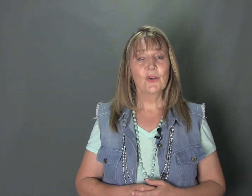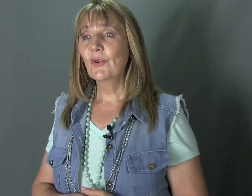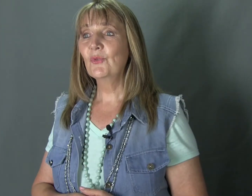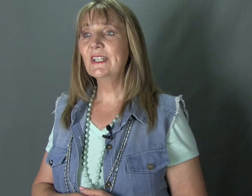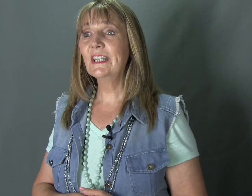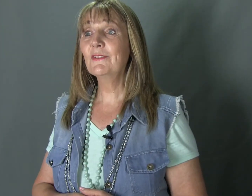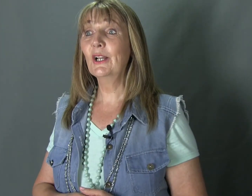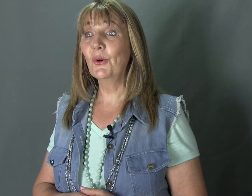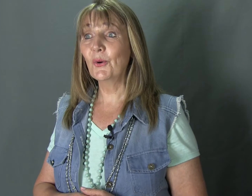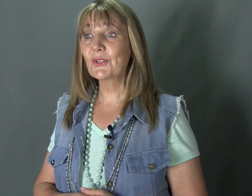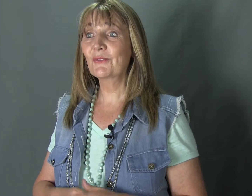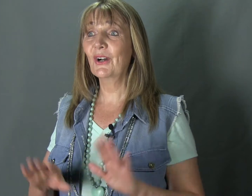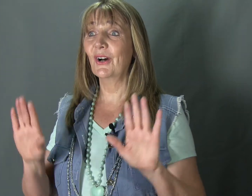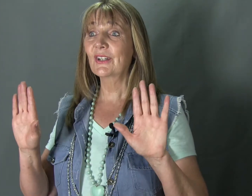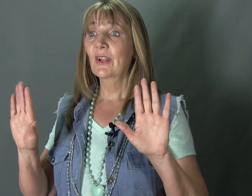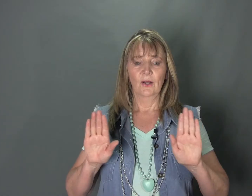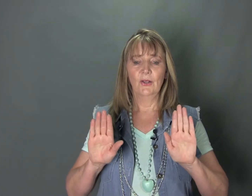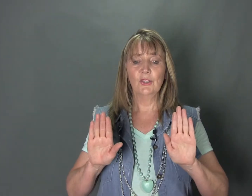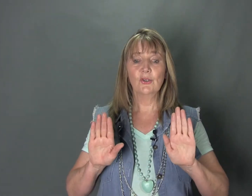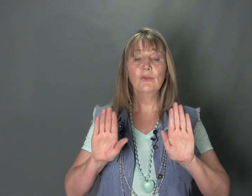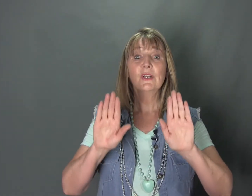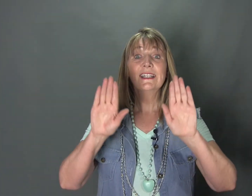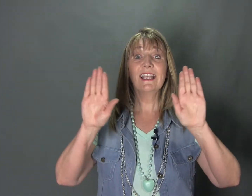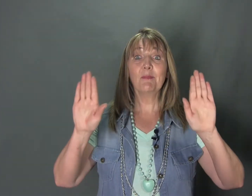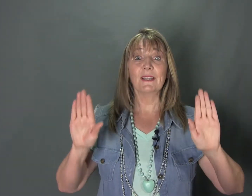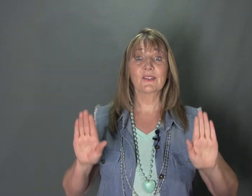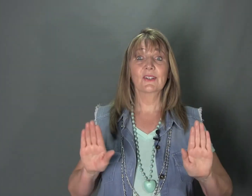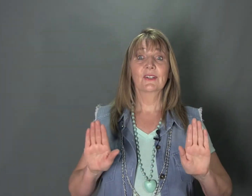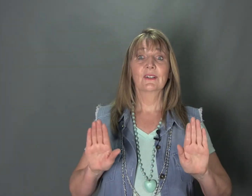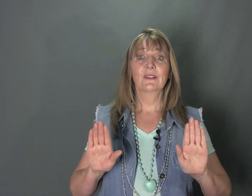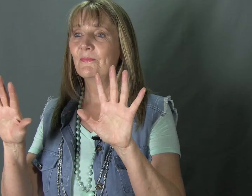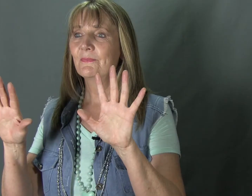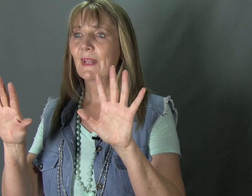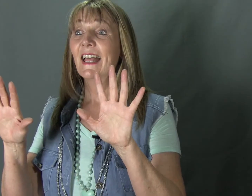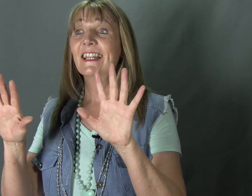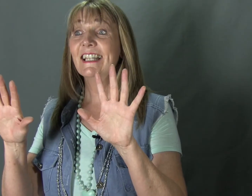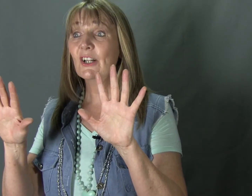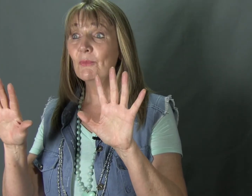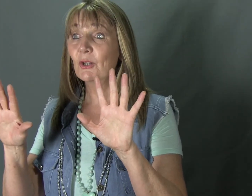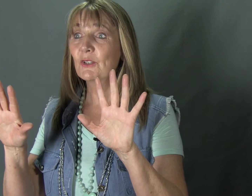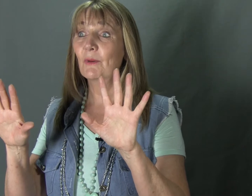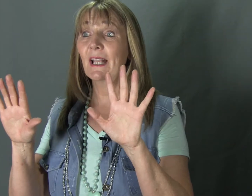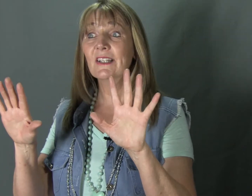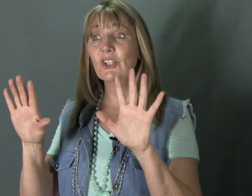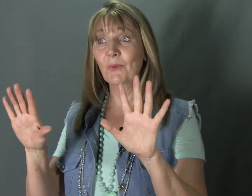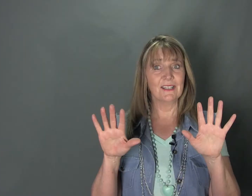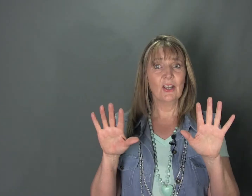received the laws of God on the two tablets. The Ten Commandments from Exodus 20